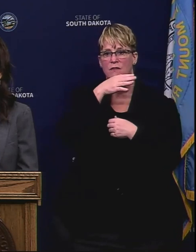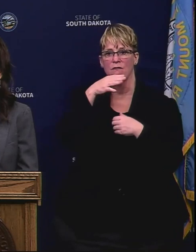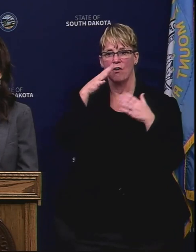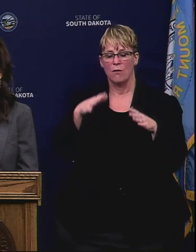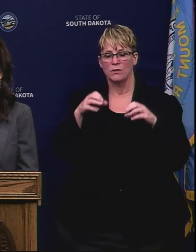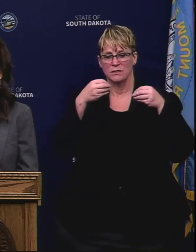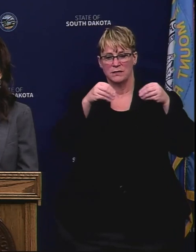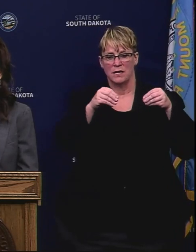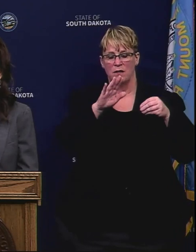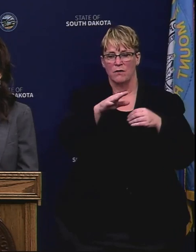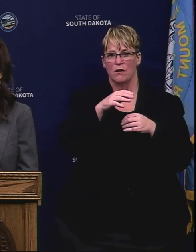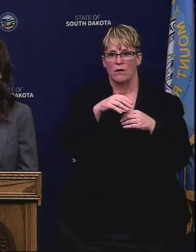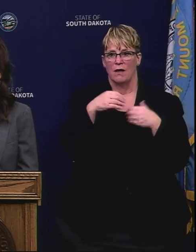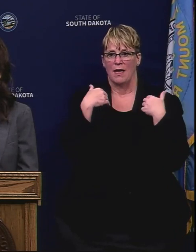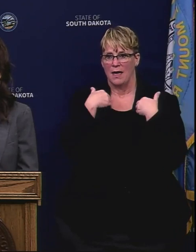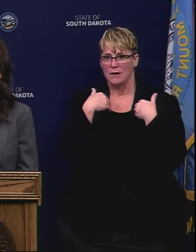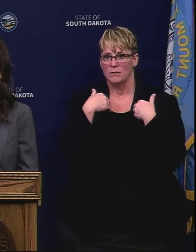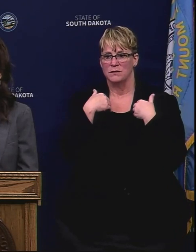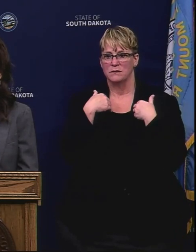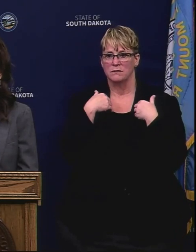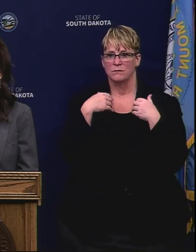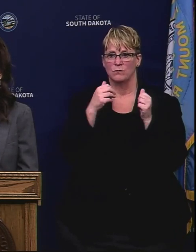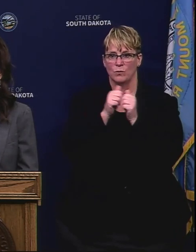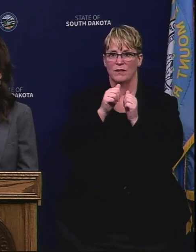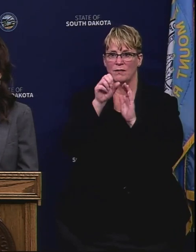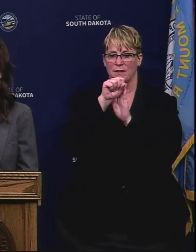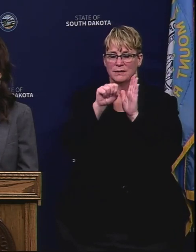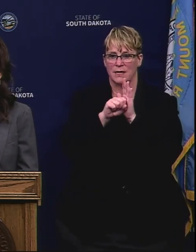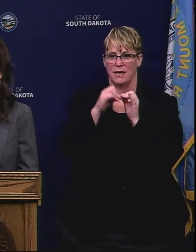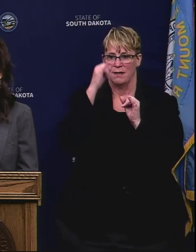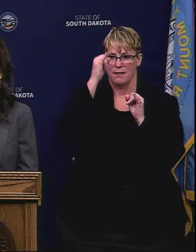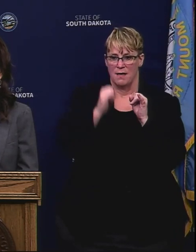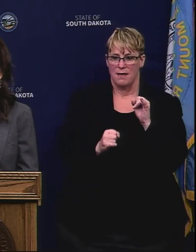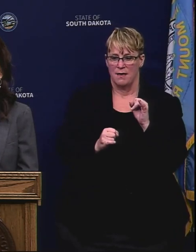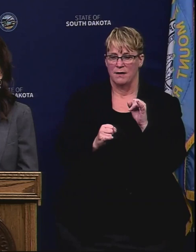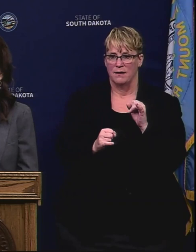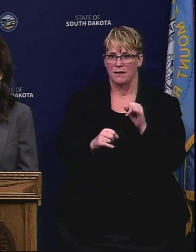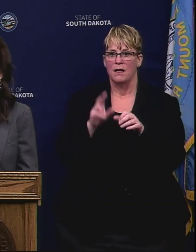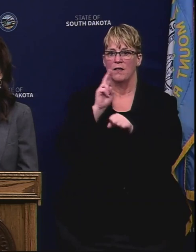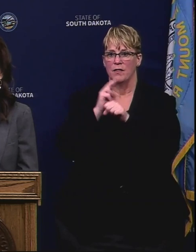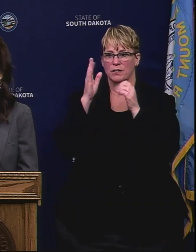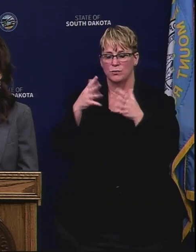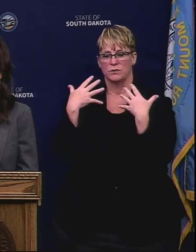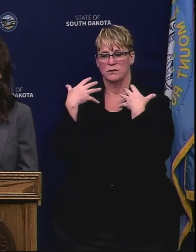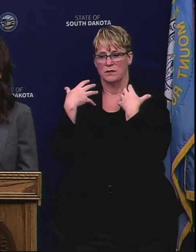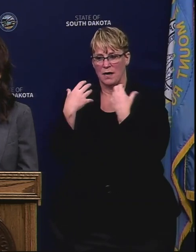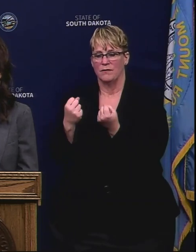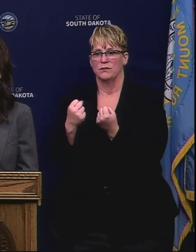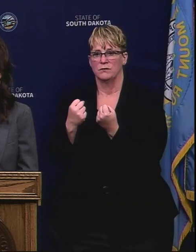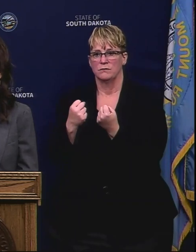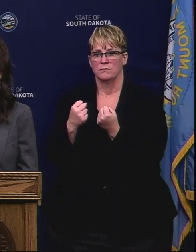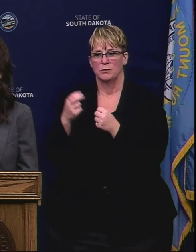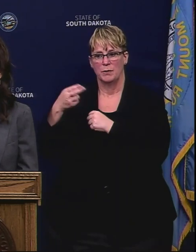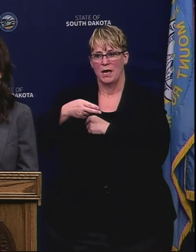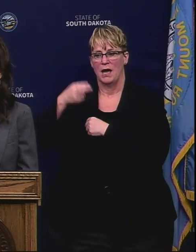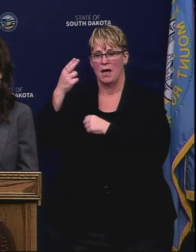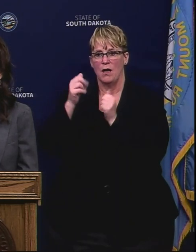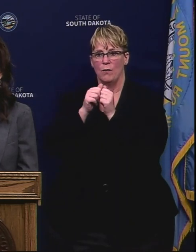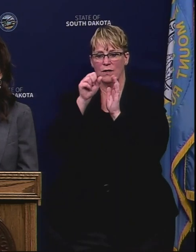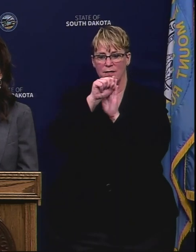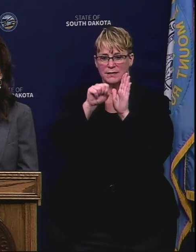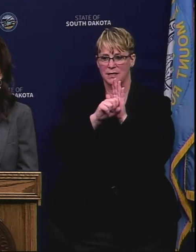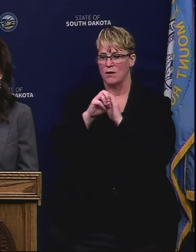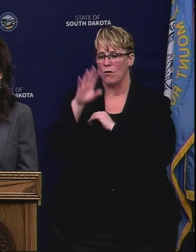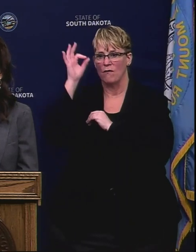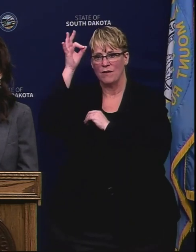market their products across state lines, we feel like the consumer confidence should be just as high with a state inspection as it would be a